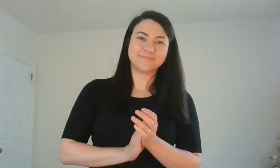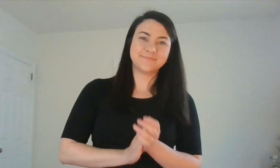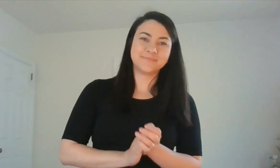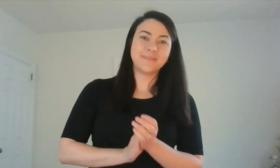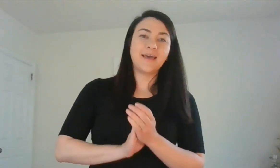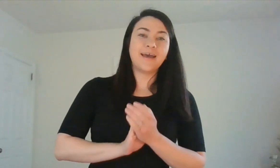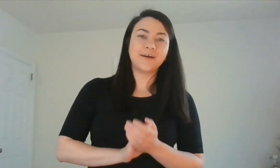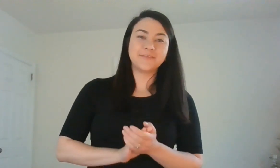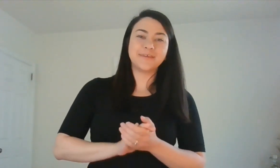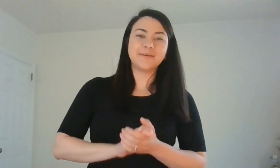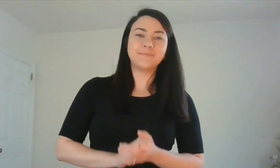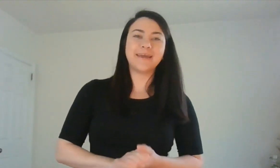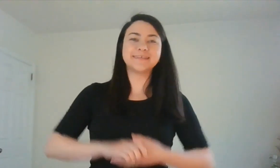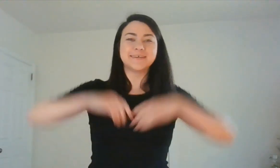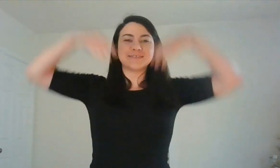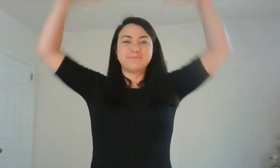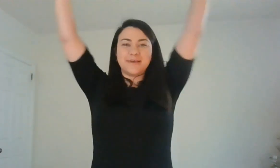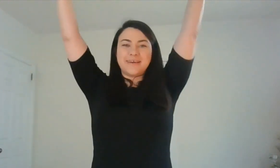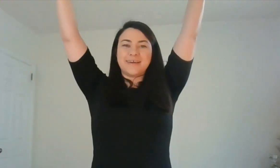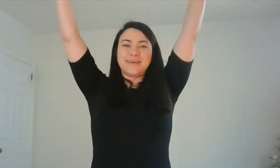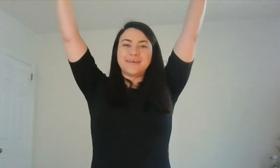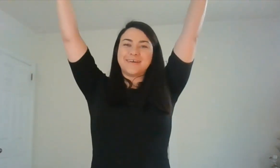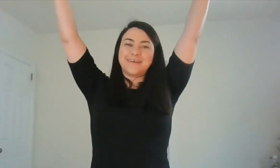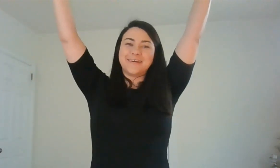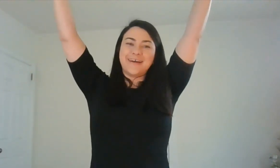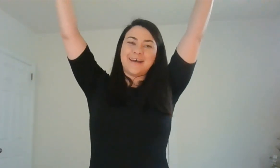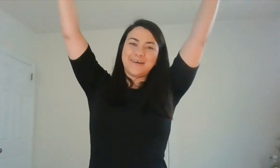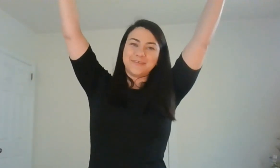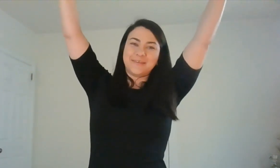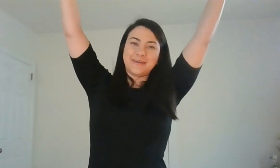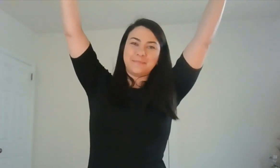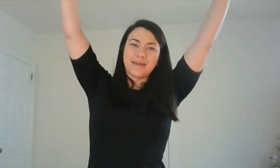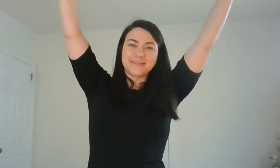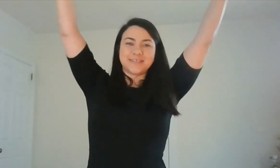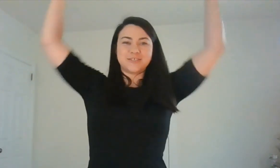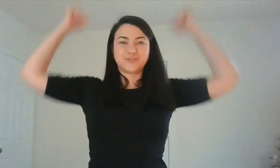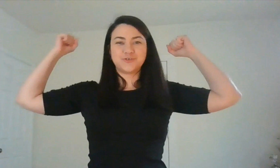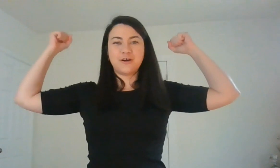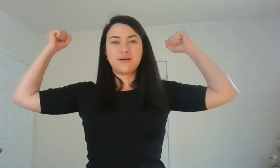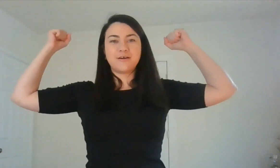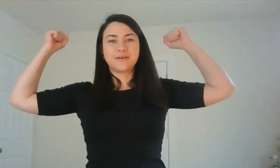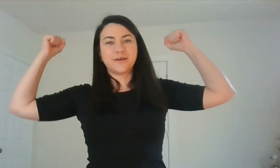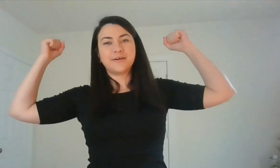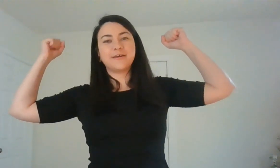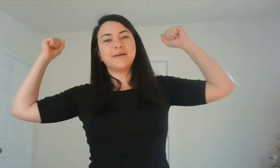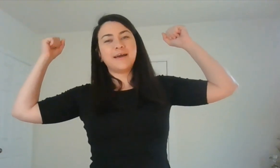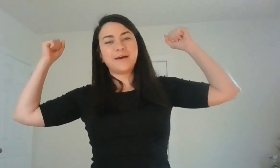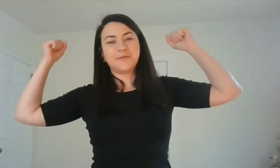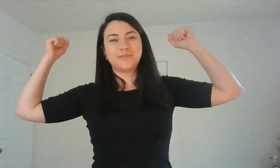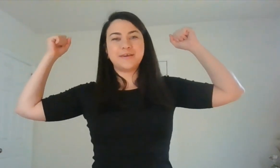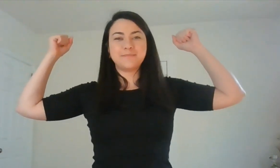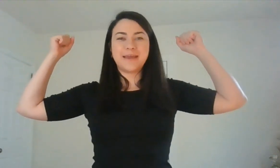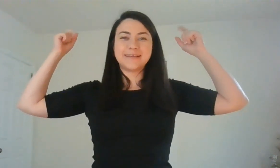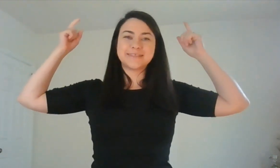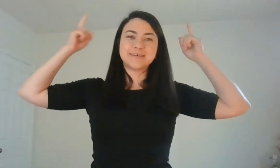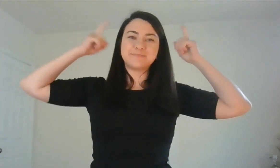Healthy makes us bigger. Healthy makes us stronger. Healthy makes us